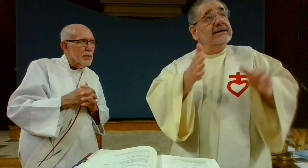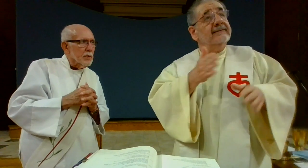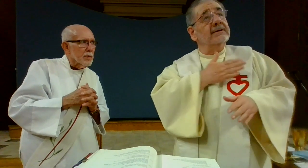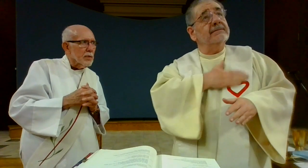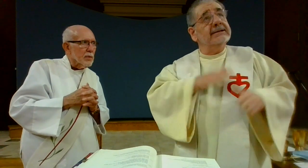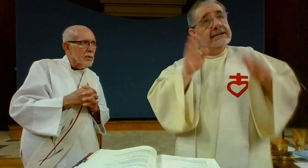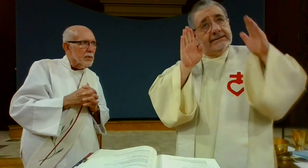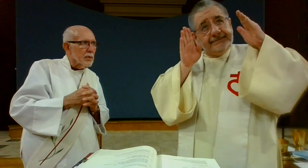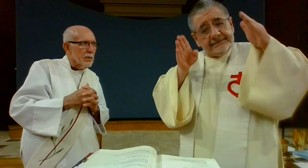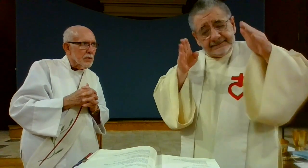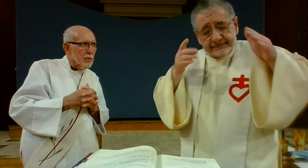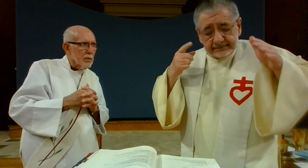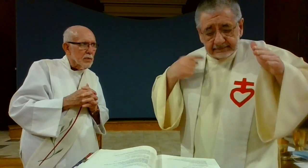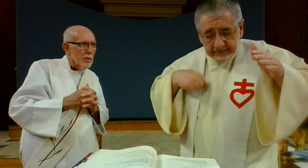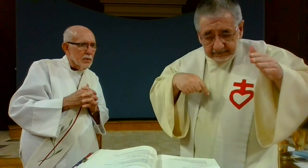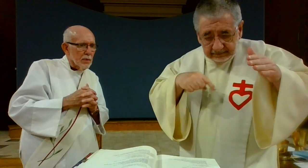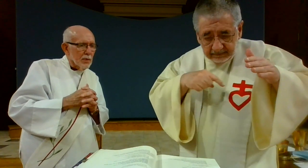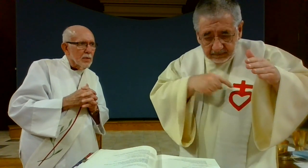Hear us, O God our Savior